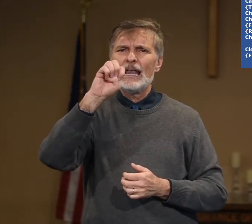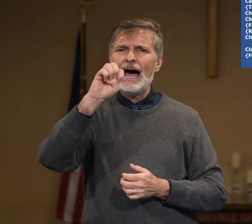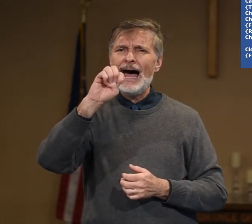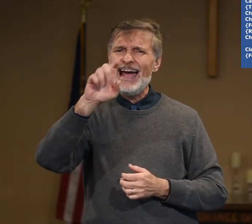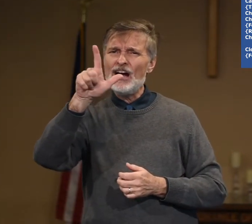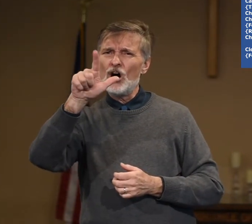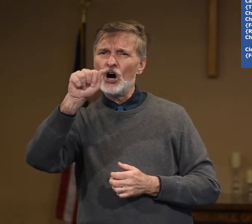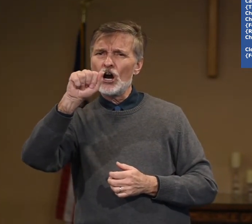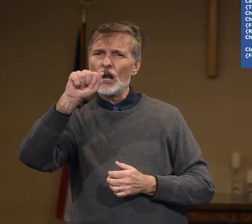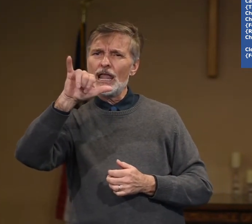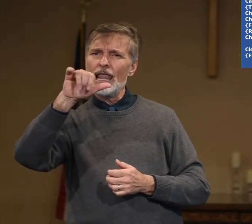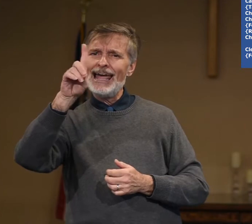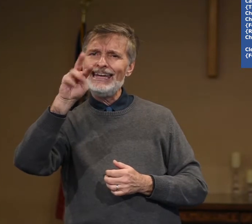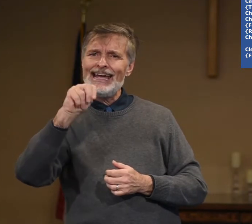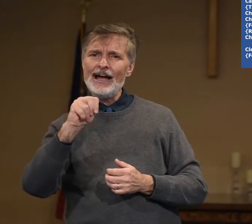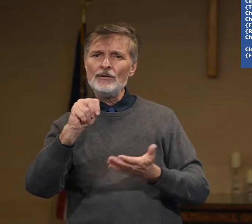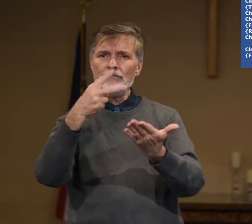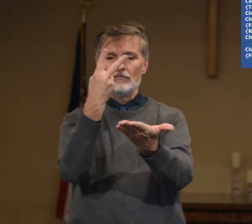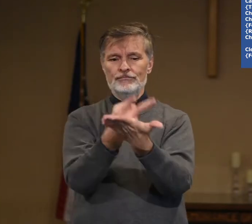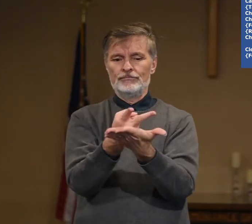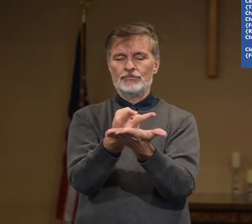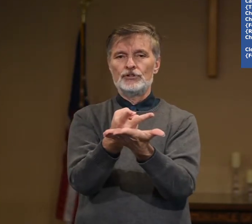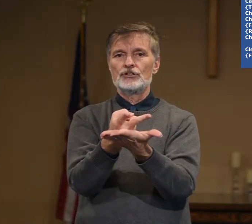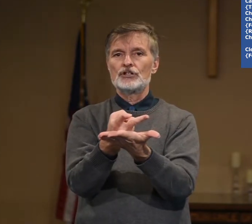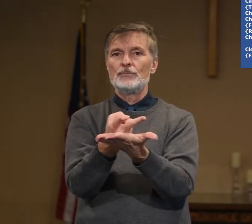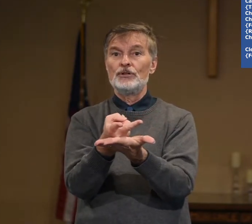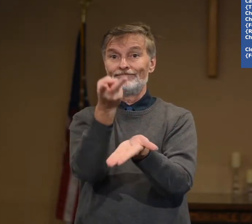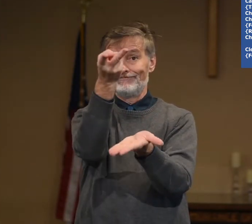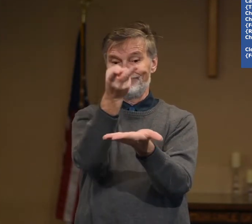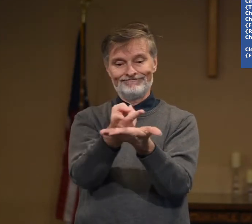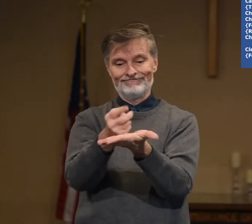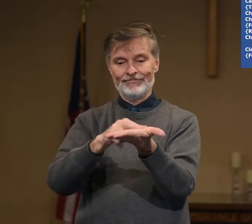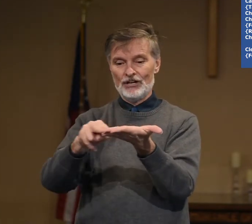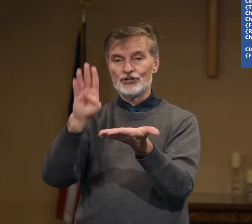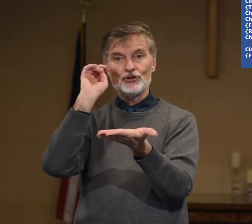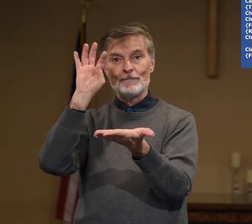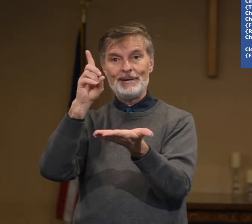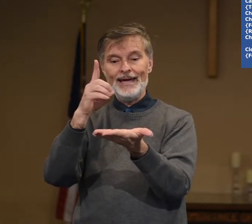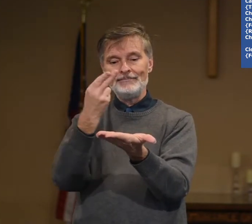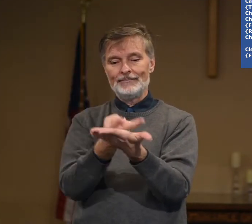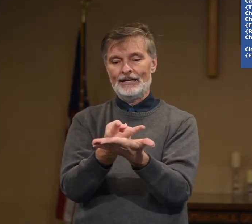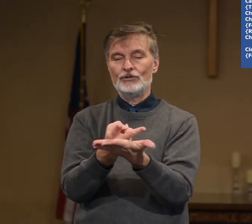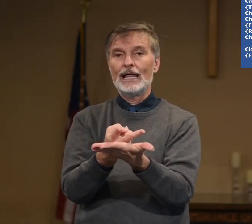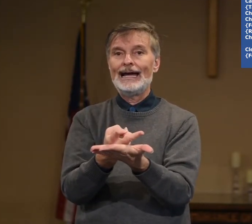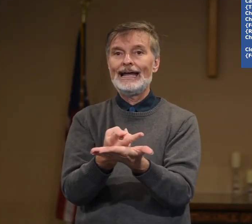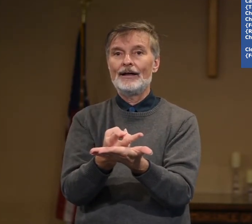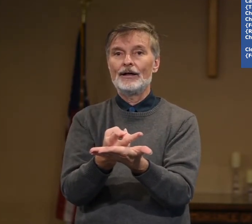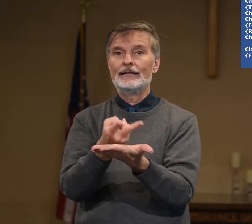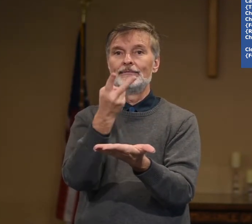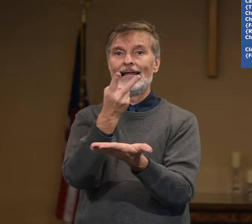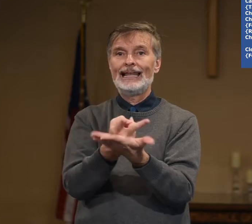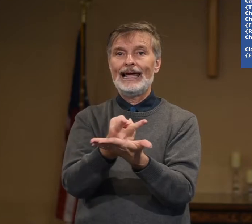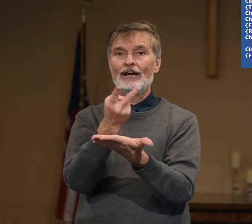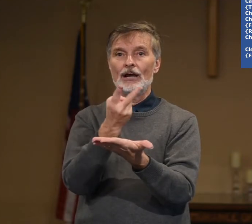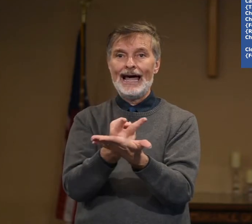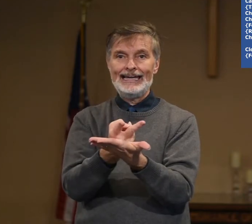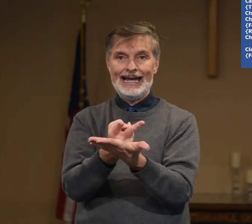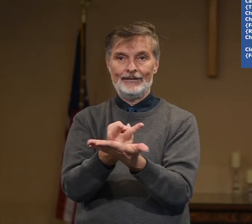lie or lay down. You're just going to put, there's your bed and you lie down on it. Lay or lie down.